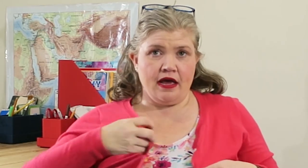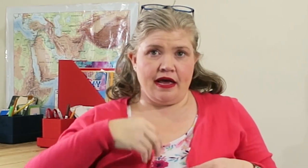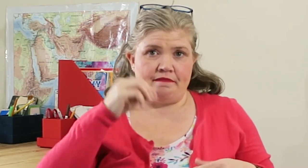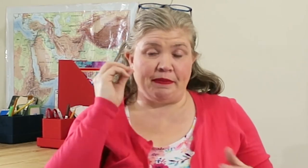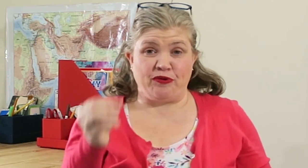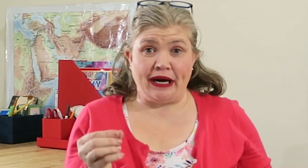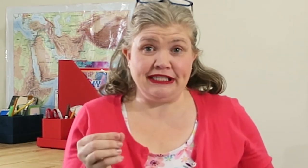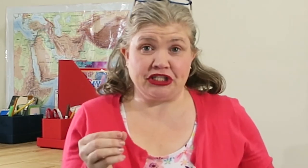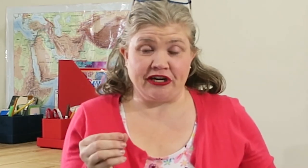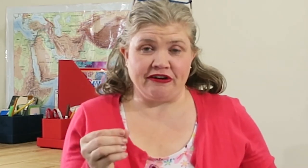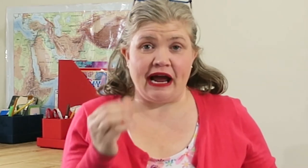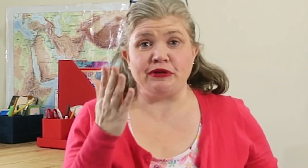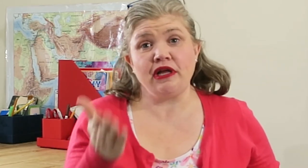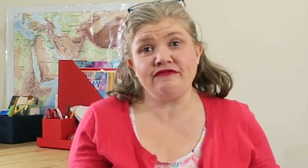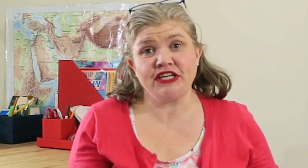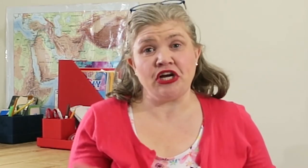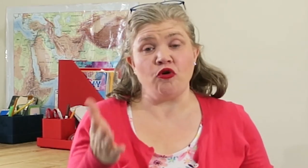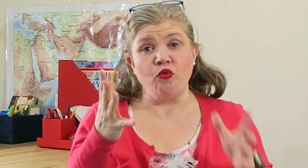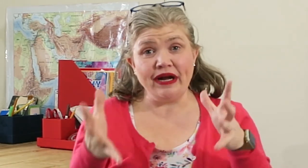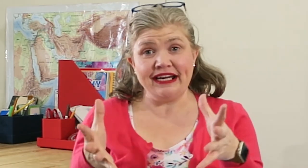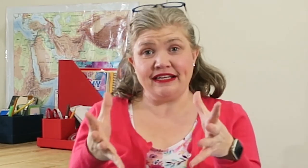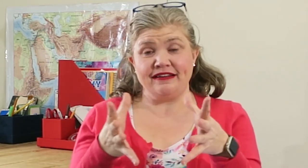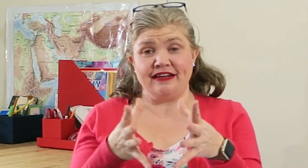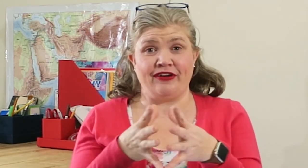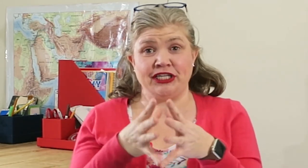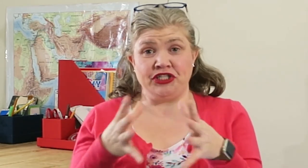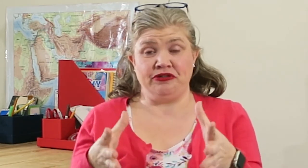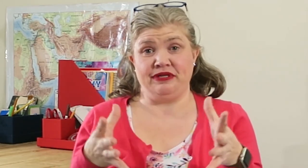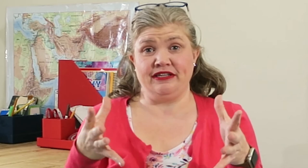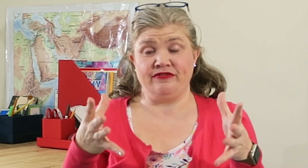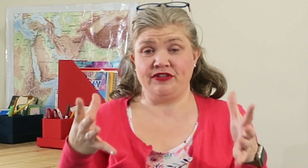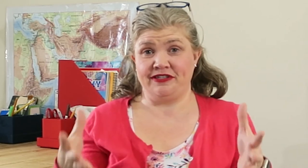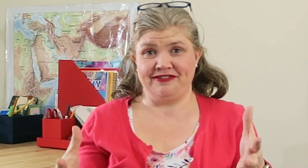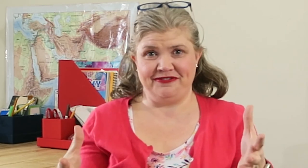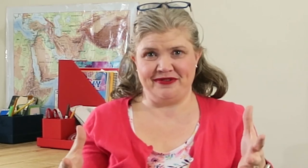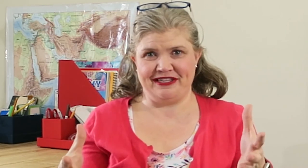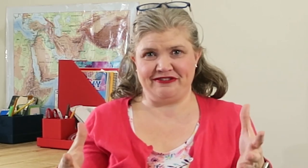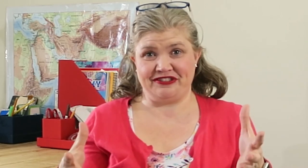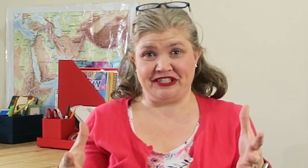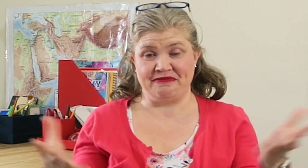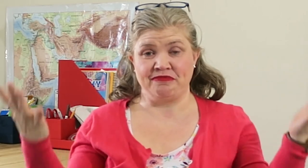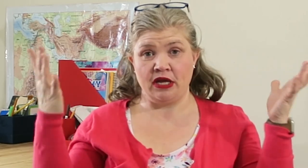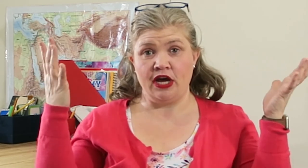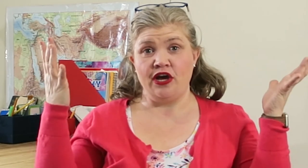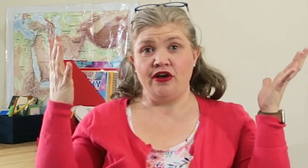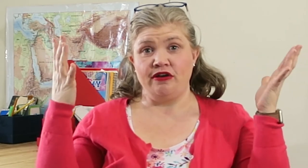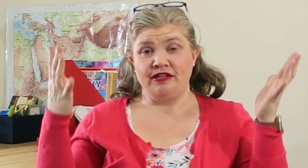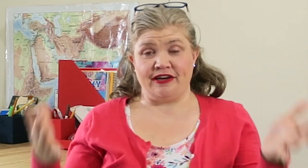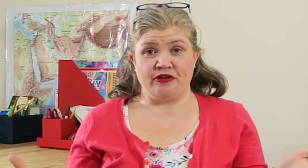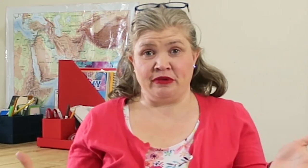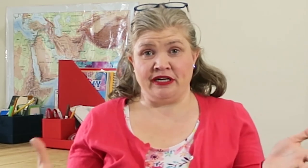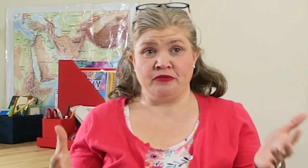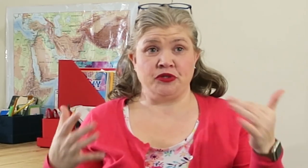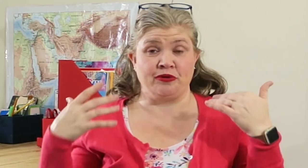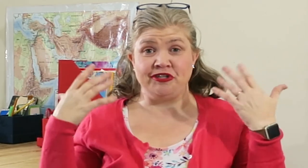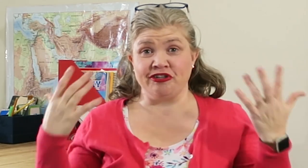But before I start I would love to know what advice you give to others? To other moms or to